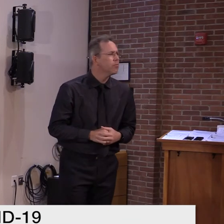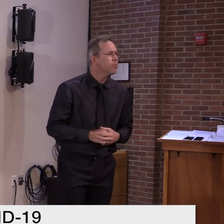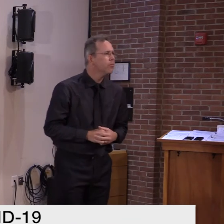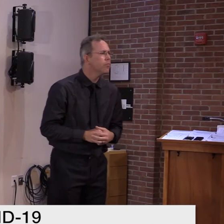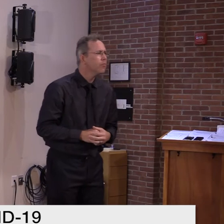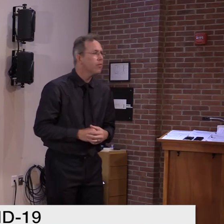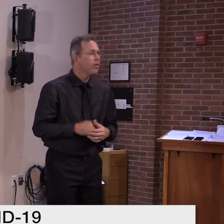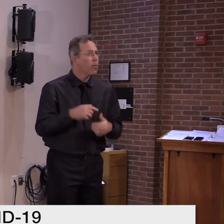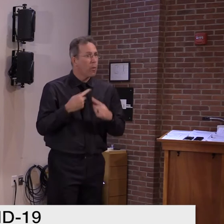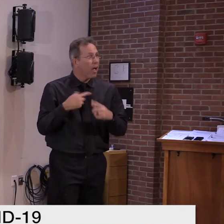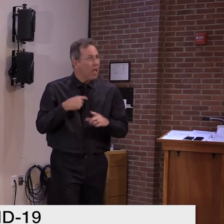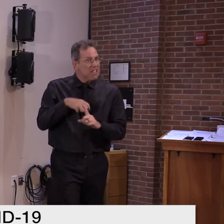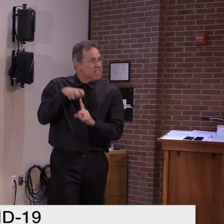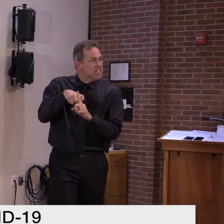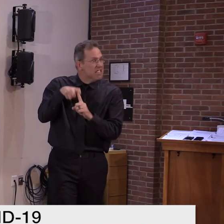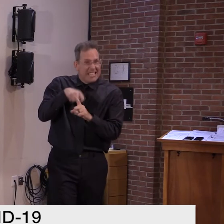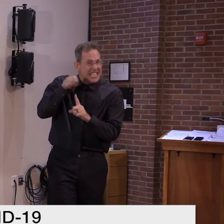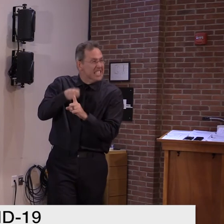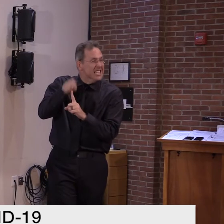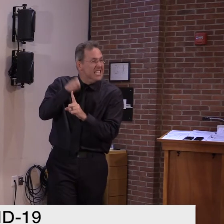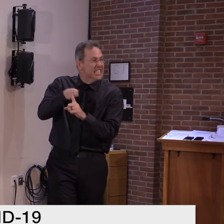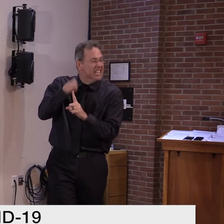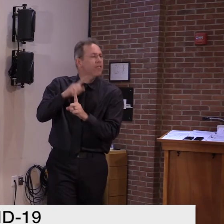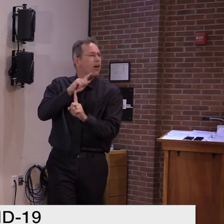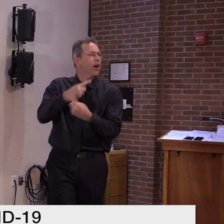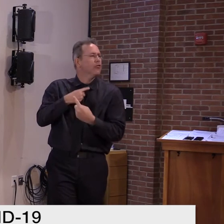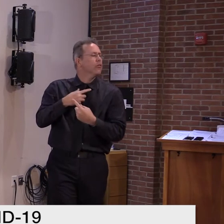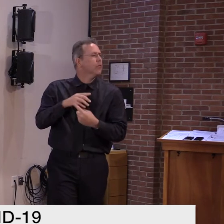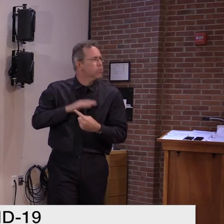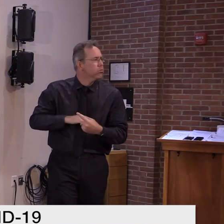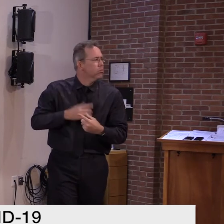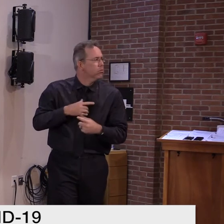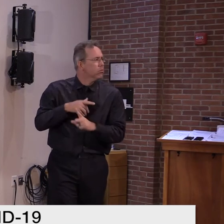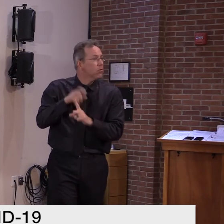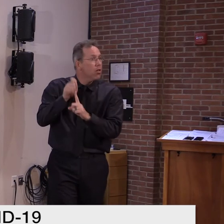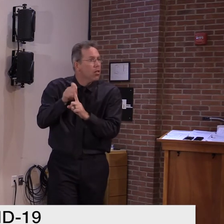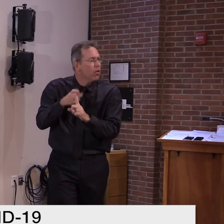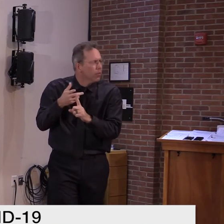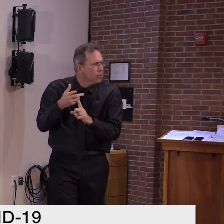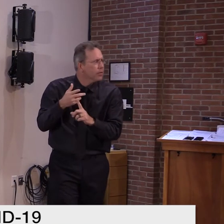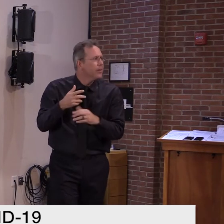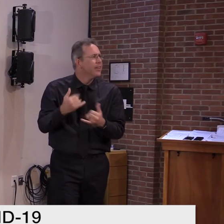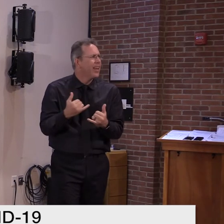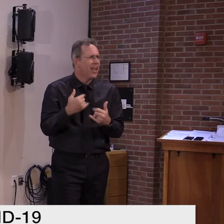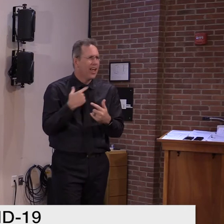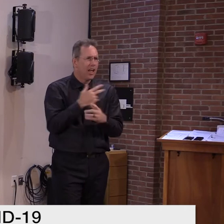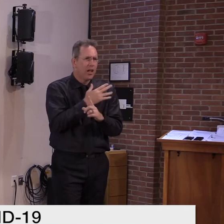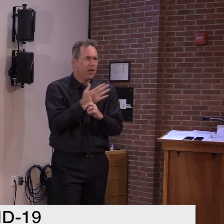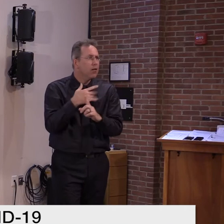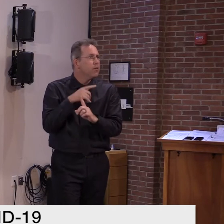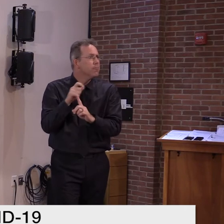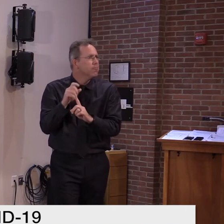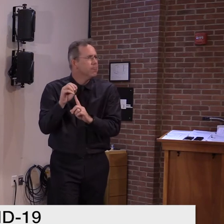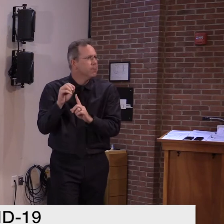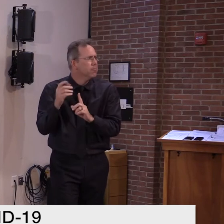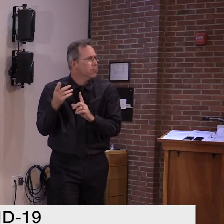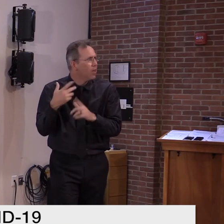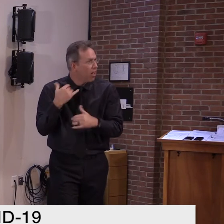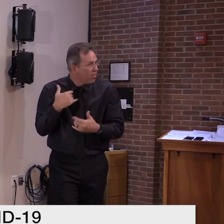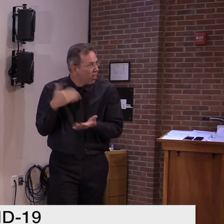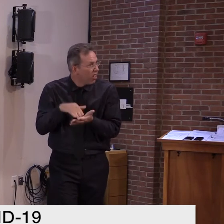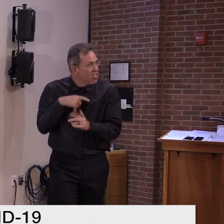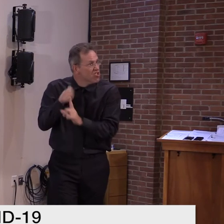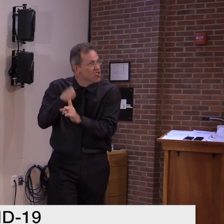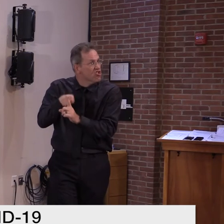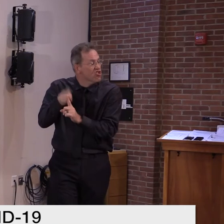But what I'm getting at is there was no disclosure early on. Yeah, it was a breaking situation at the time. I